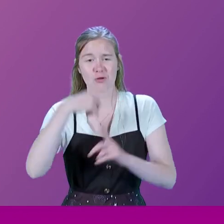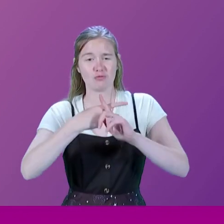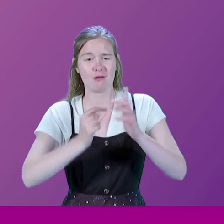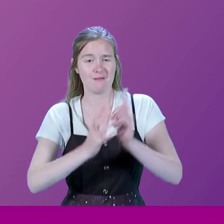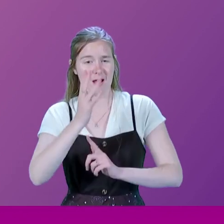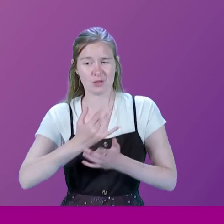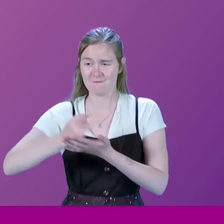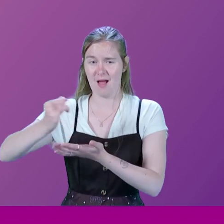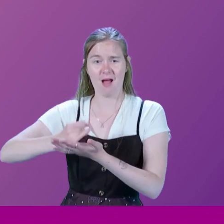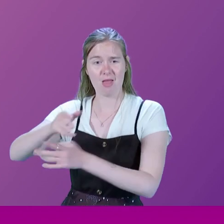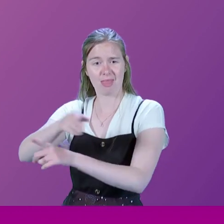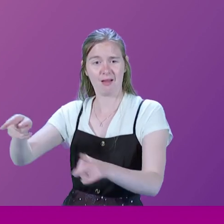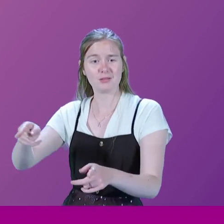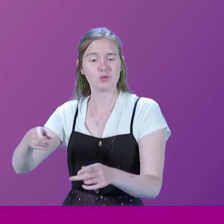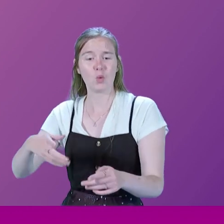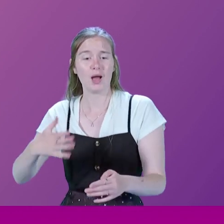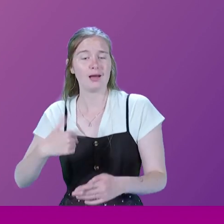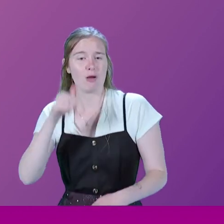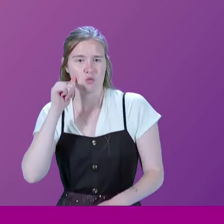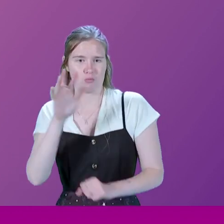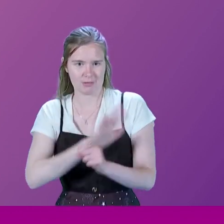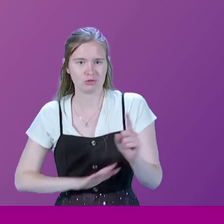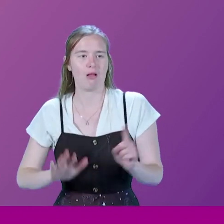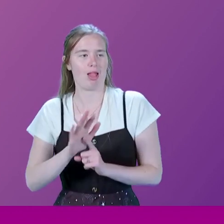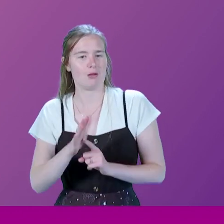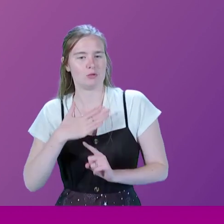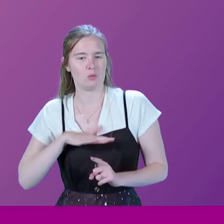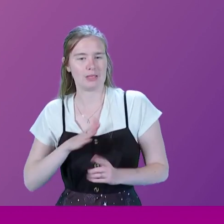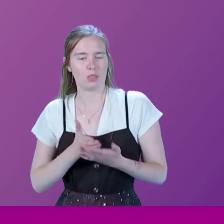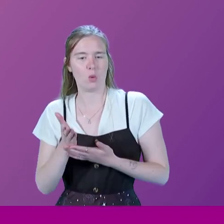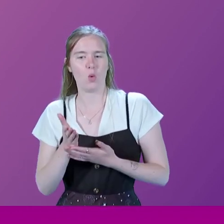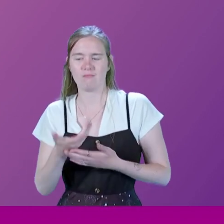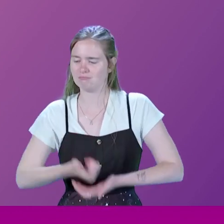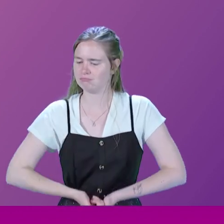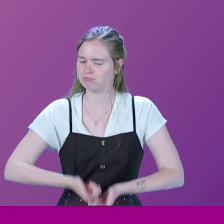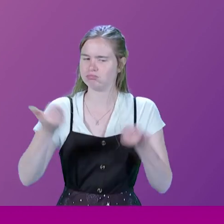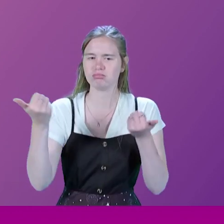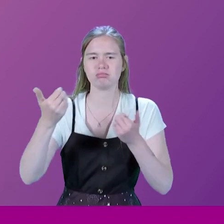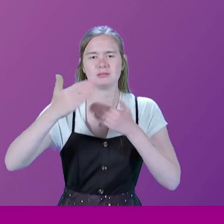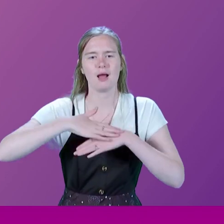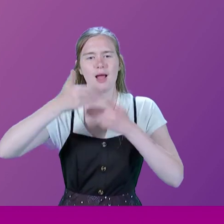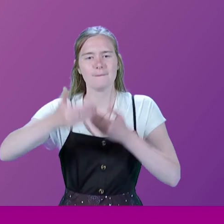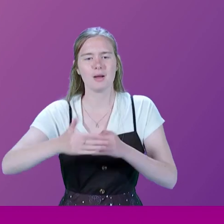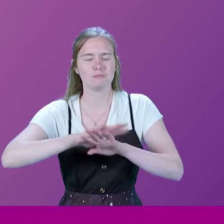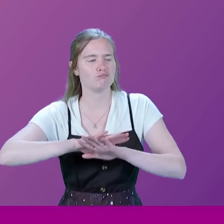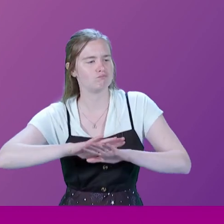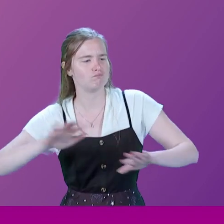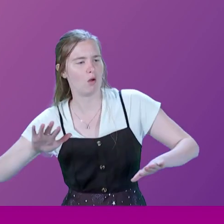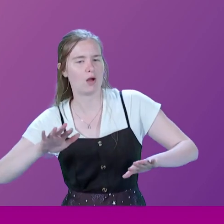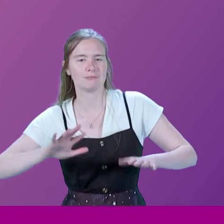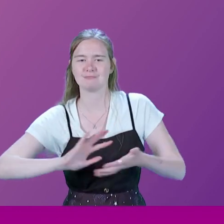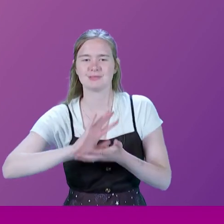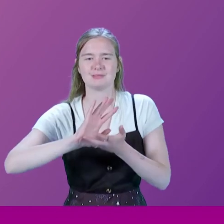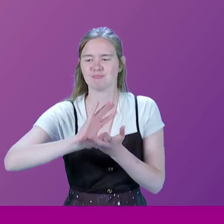I'm in no way misty-eyed about nationalization. And we've now gone through a fantastic period of not having